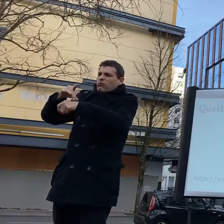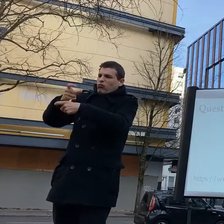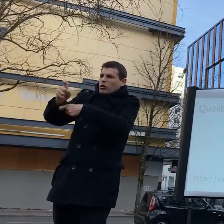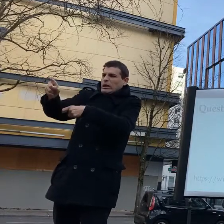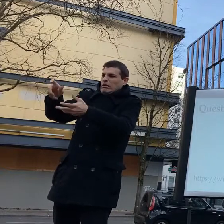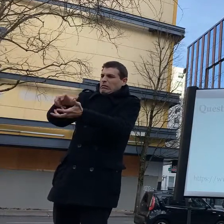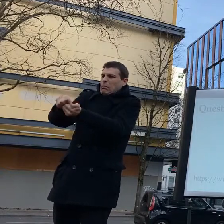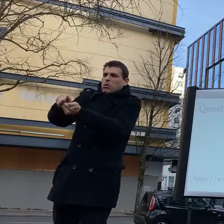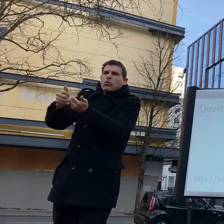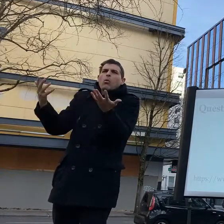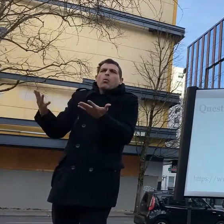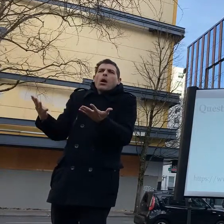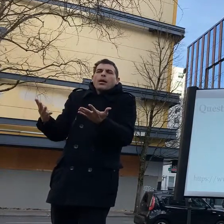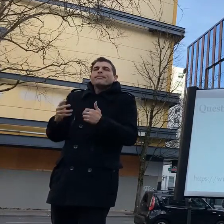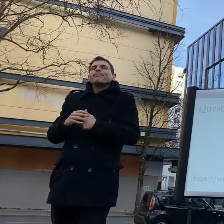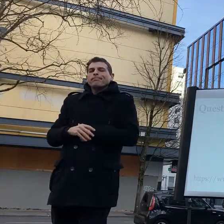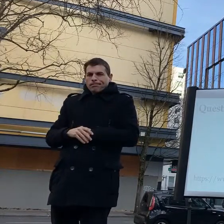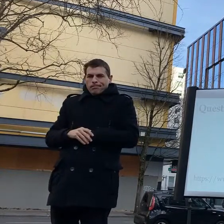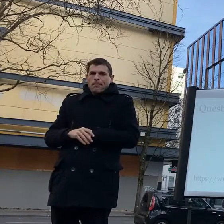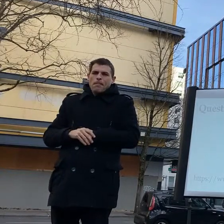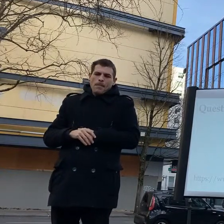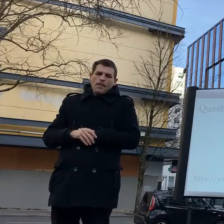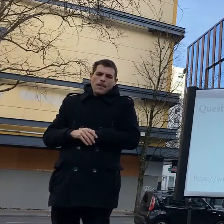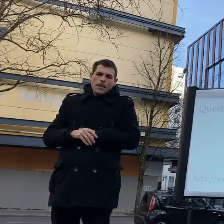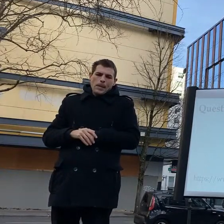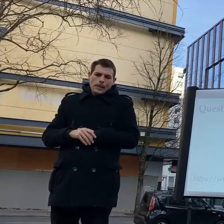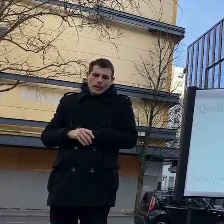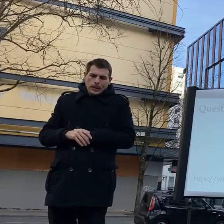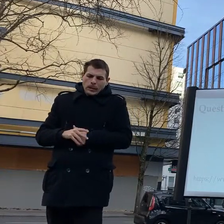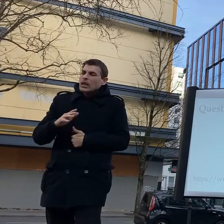basically